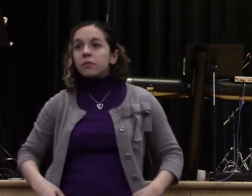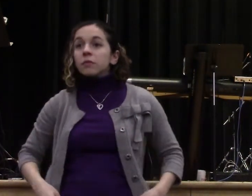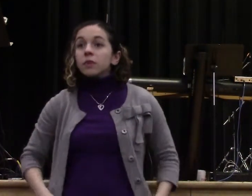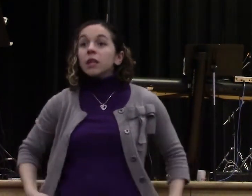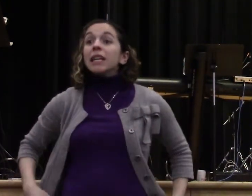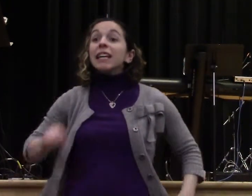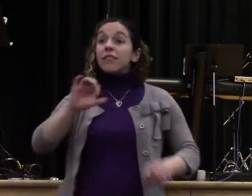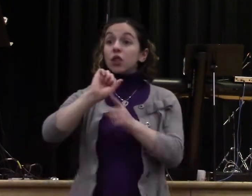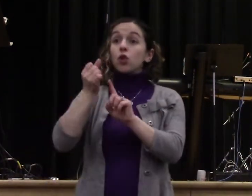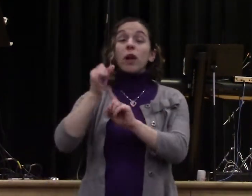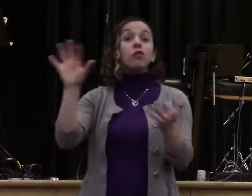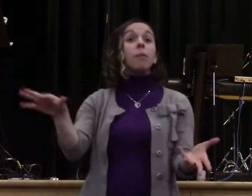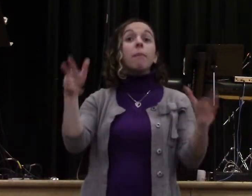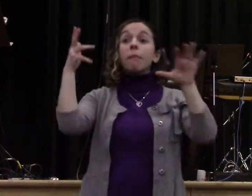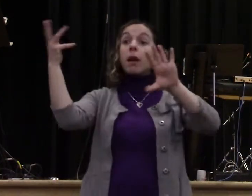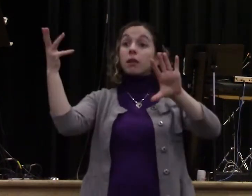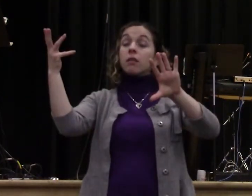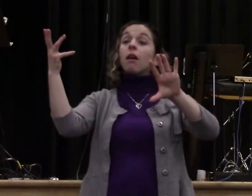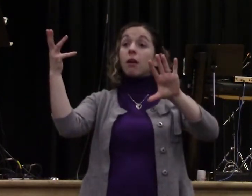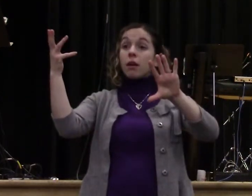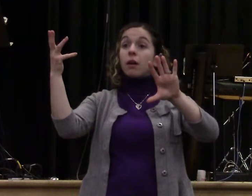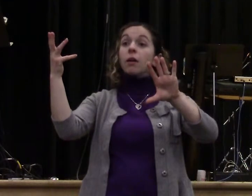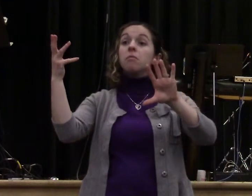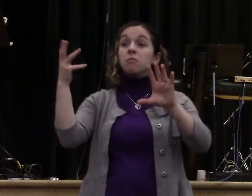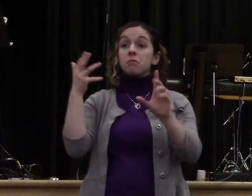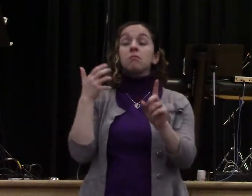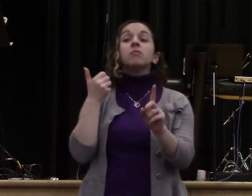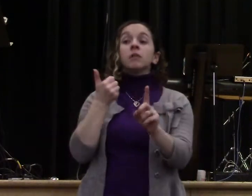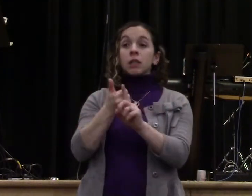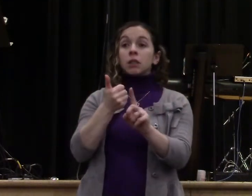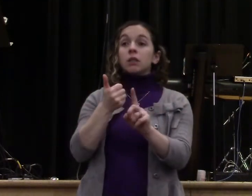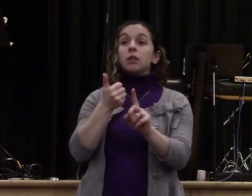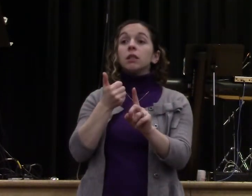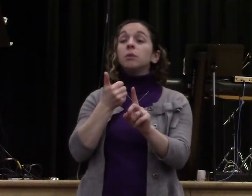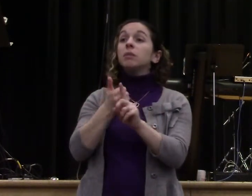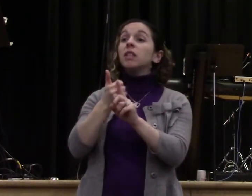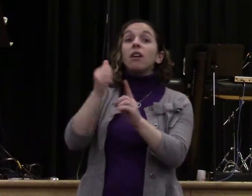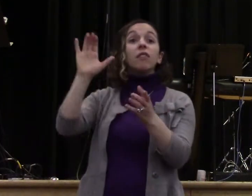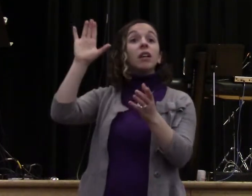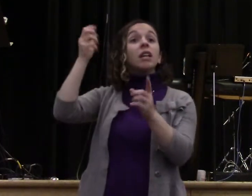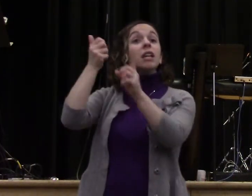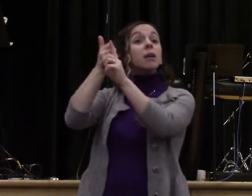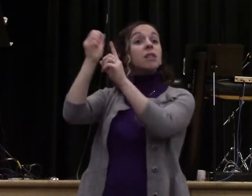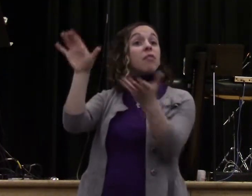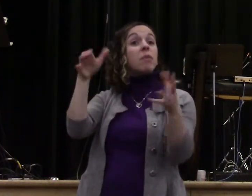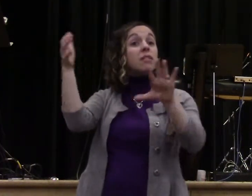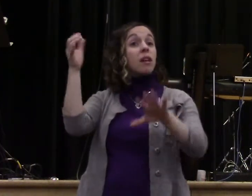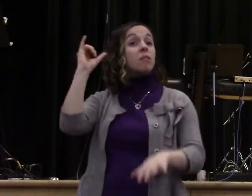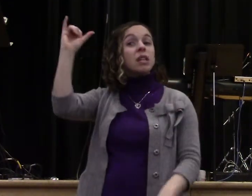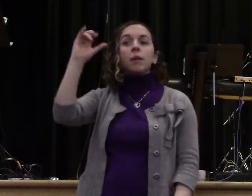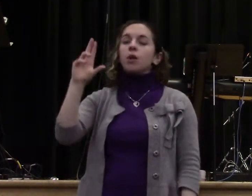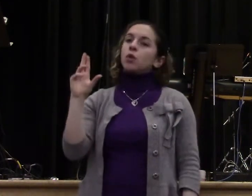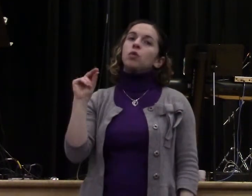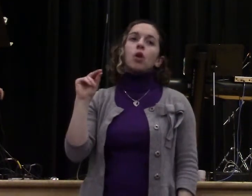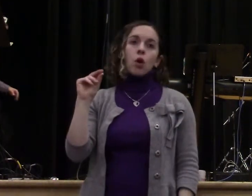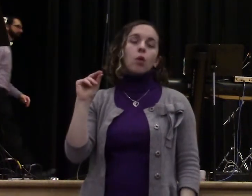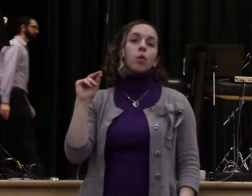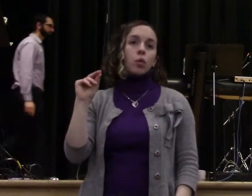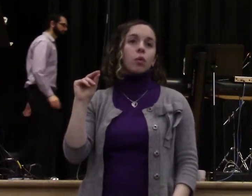God's love in the mess, not the mess of the mess makers. Again, mirror God's love in the